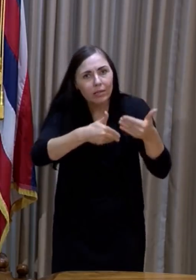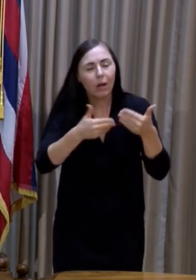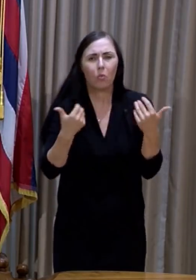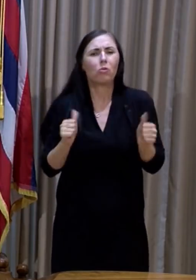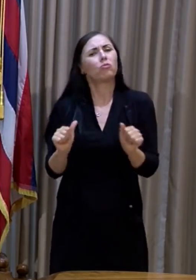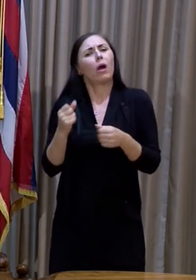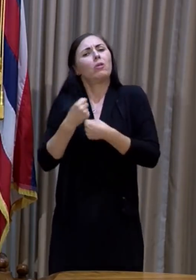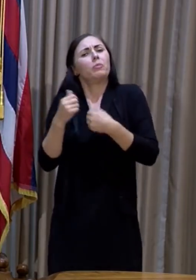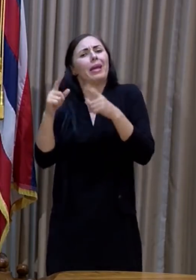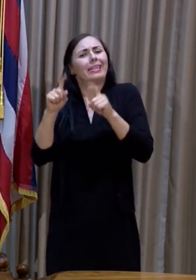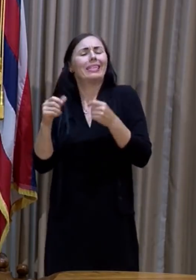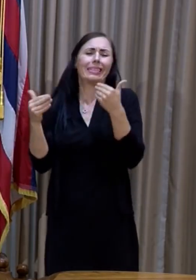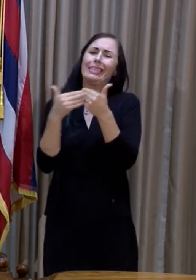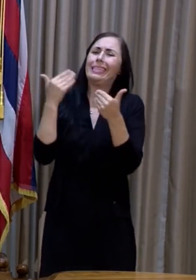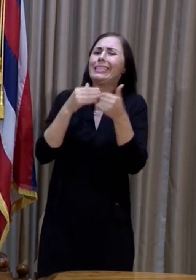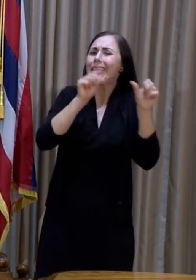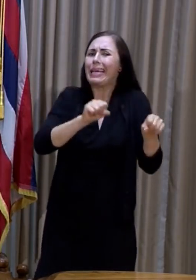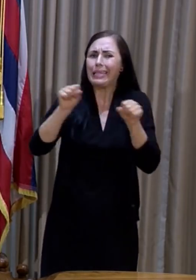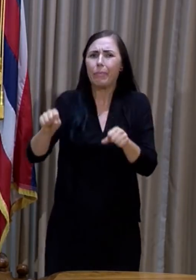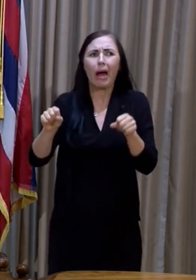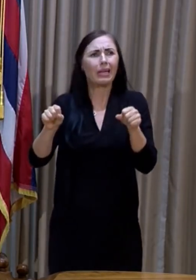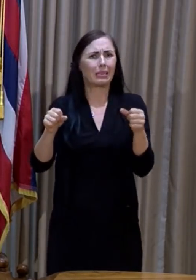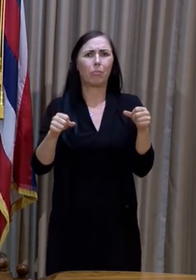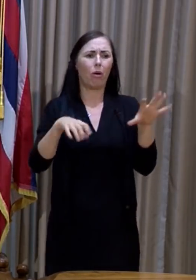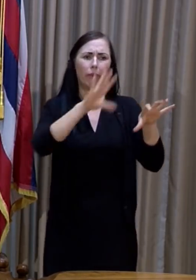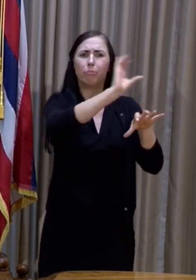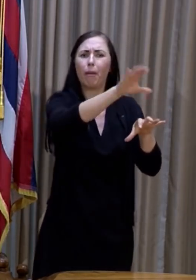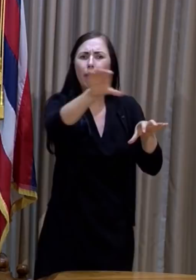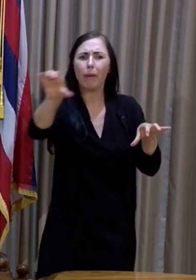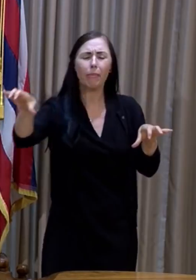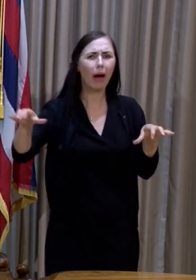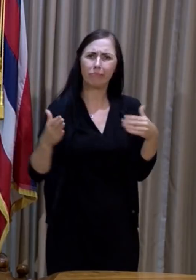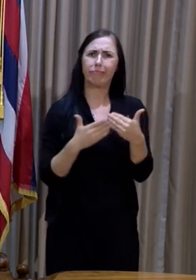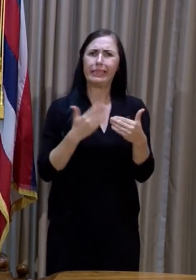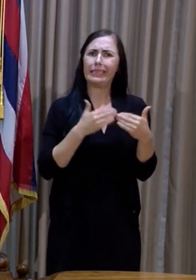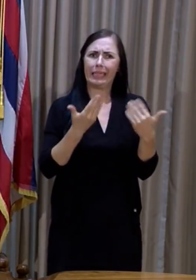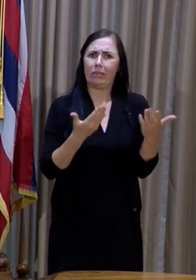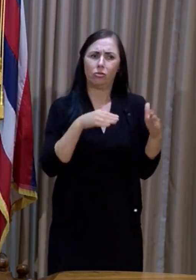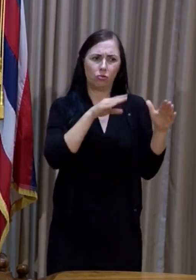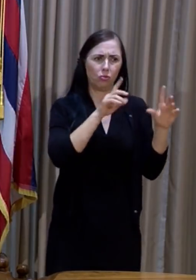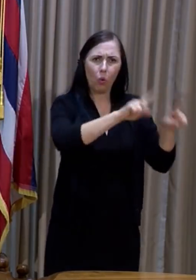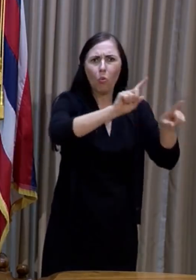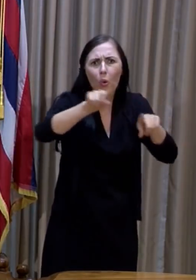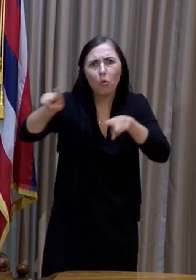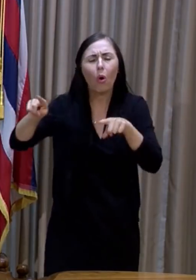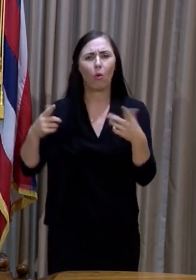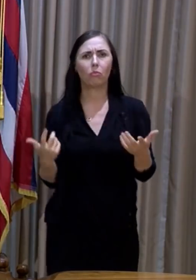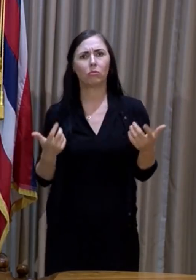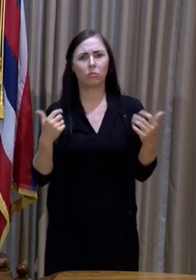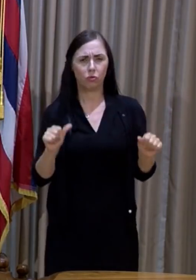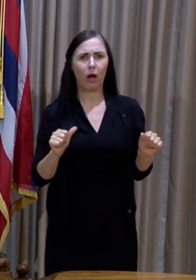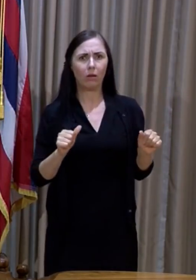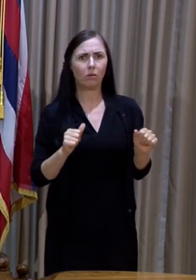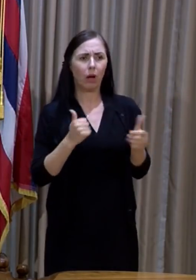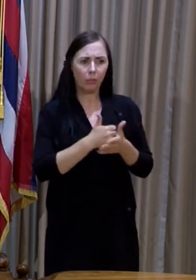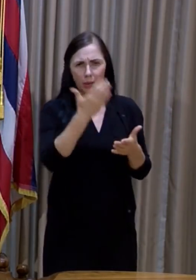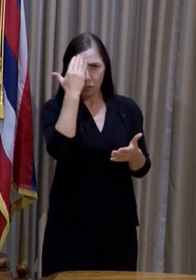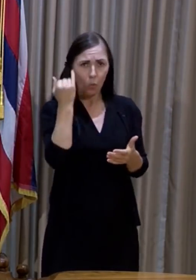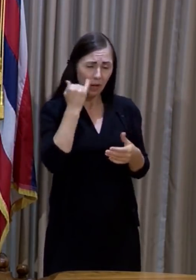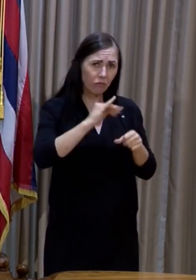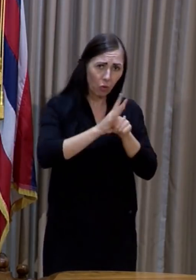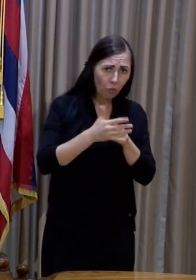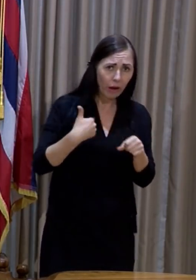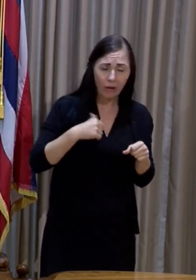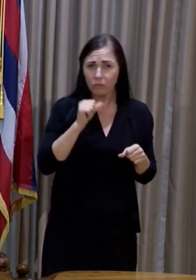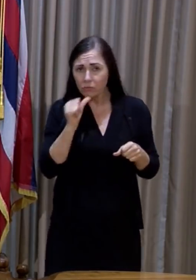make testing as widespread and as available as we can for as many people as we can to try and answer those questions. We are seeing,